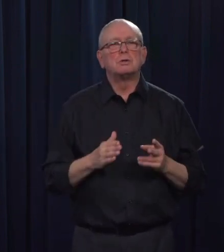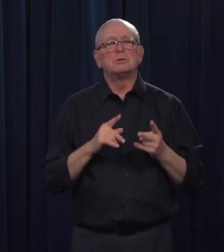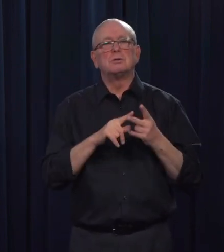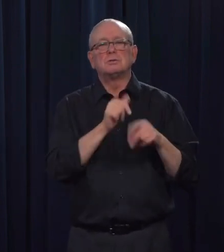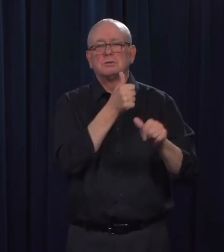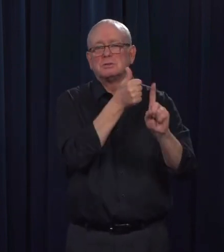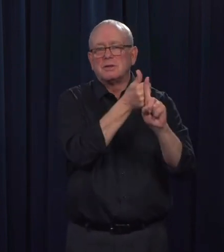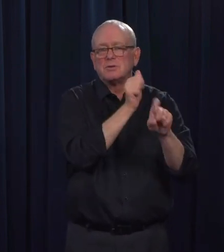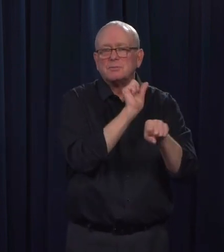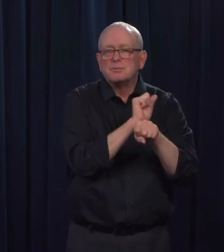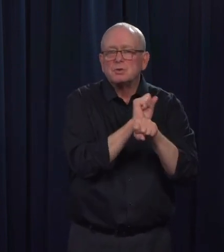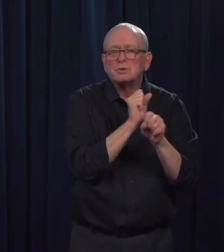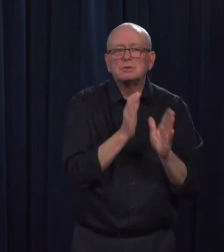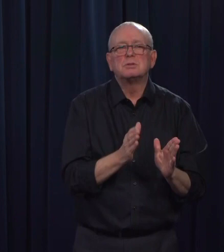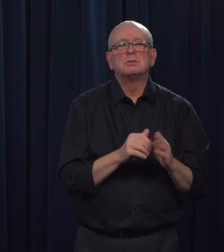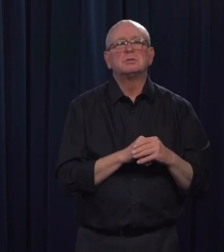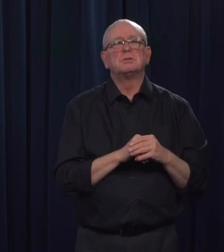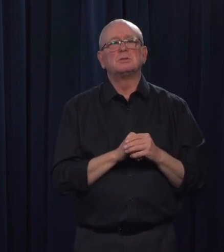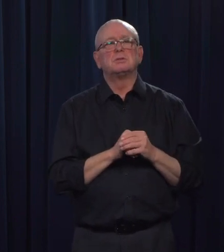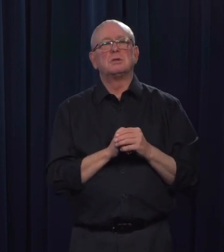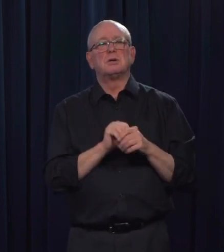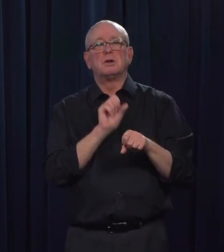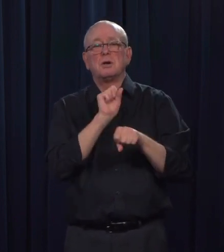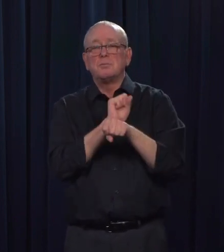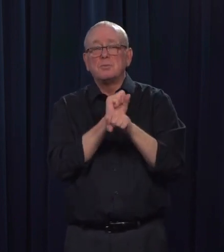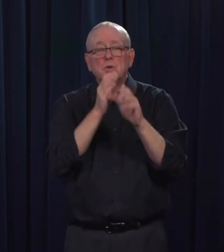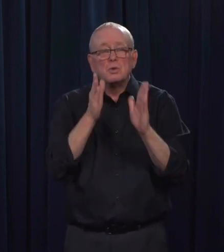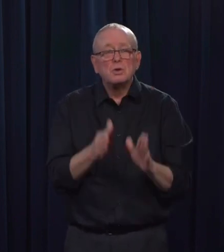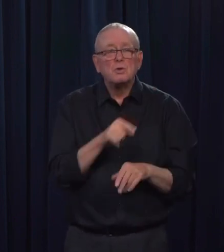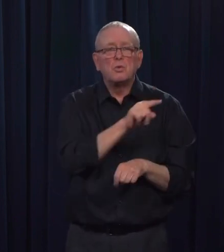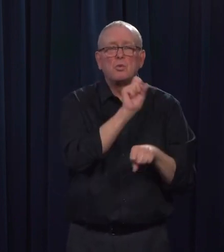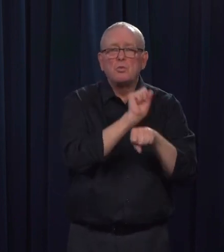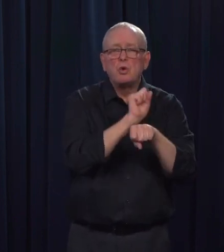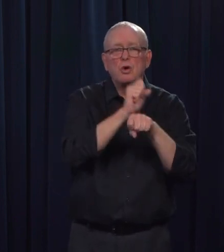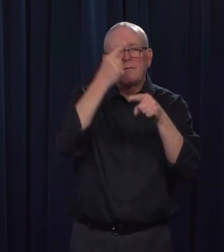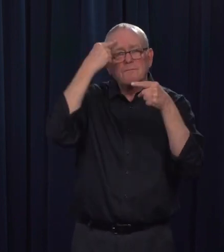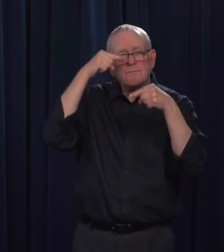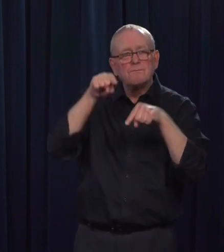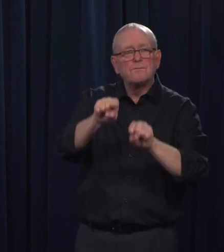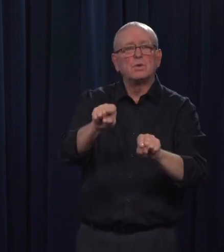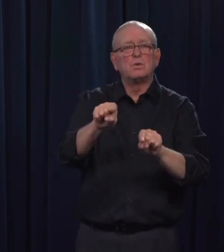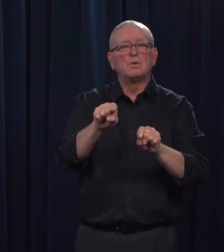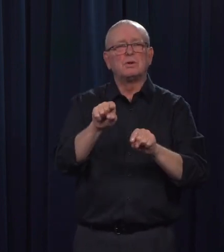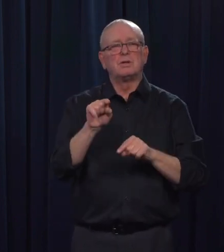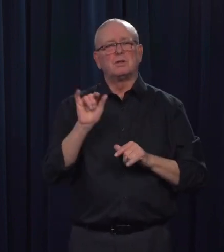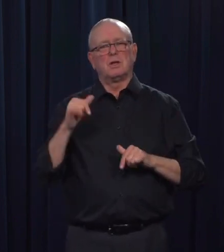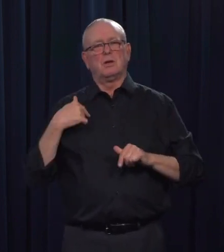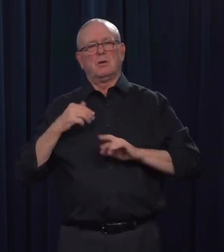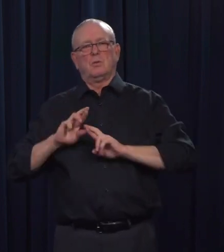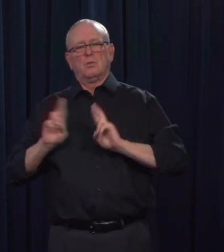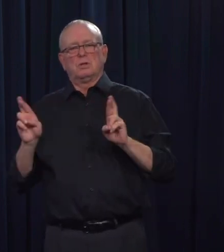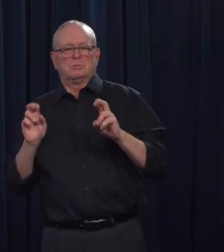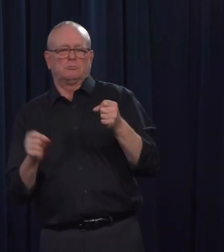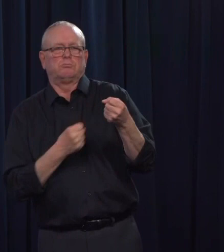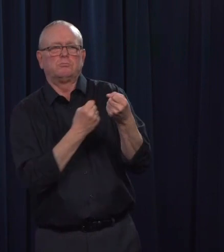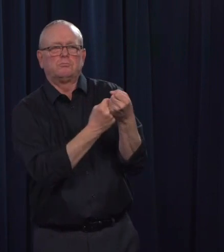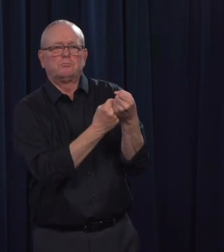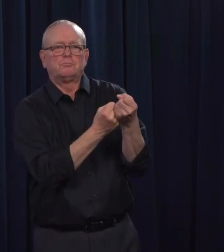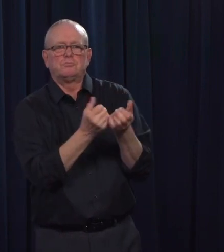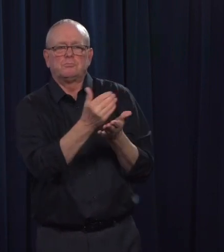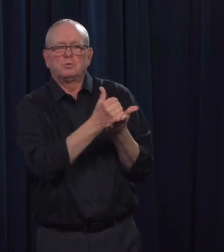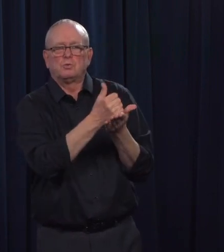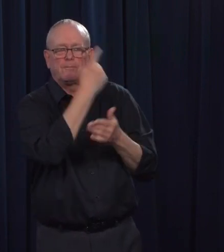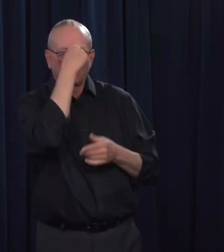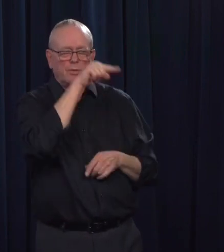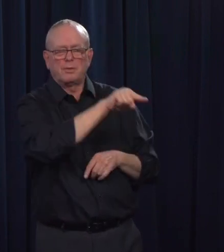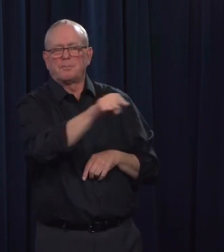program will want to make sure that there is some type of equity or equitable support for them. So, but I'll, hand things over to Yeah, I don't think I have anything that